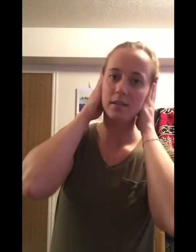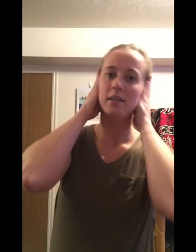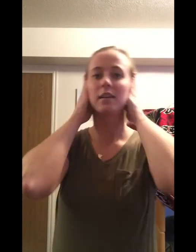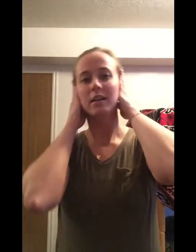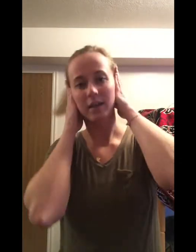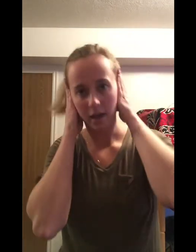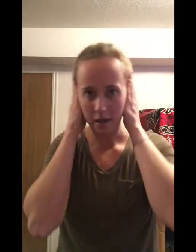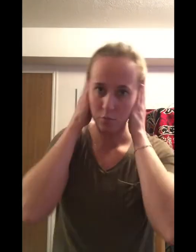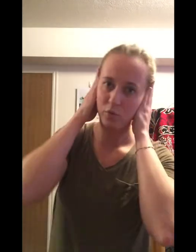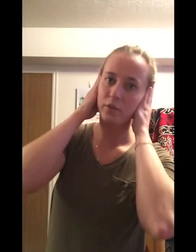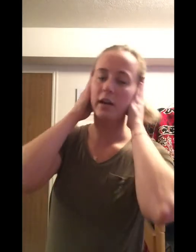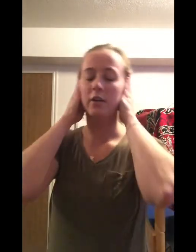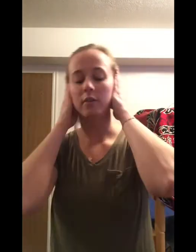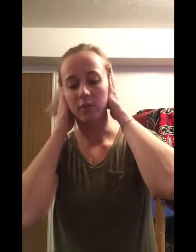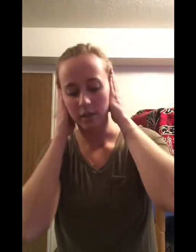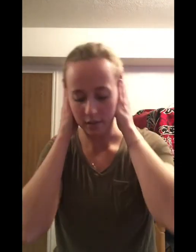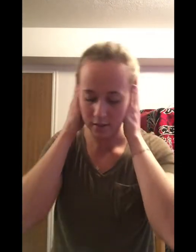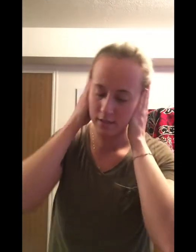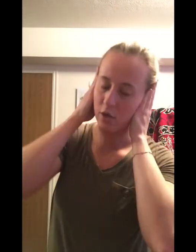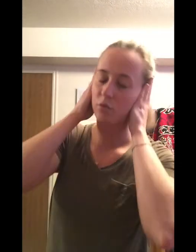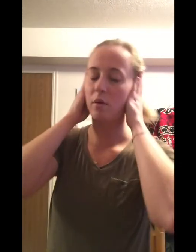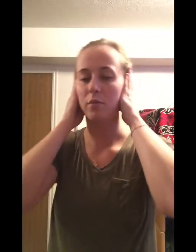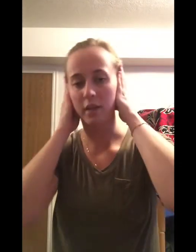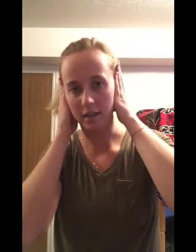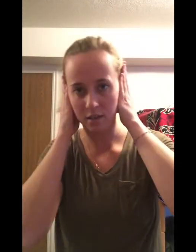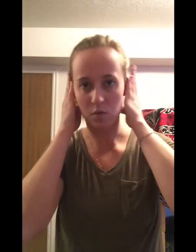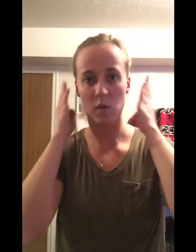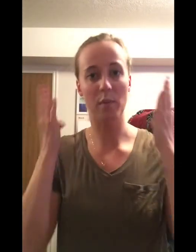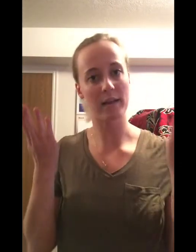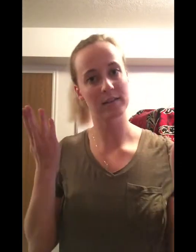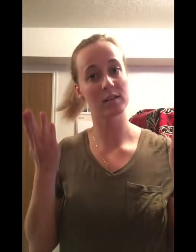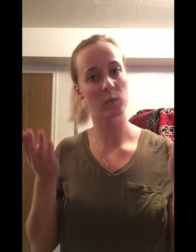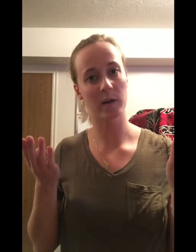and kind of move your head around like this to help remember that it deals with balance as well.